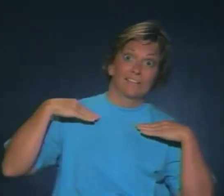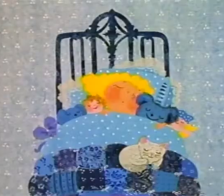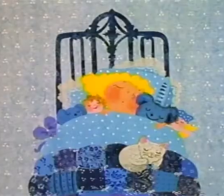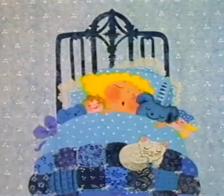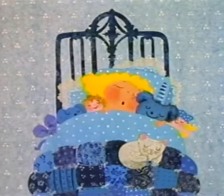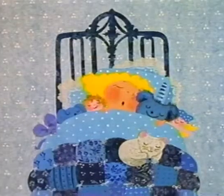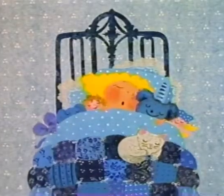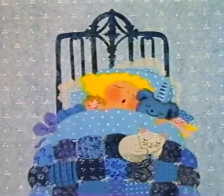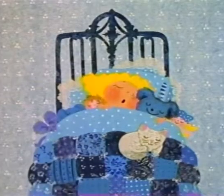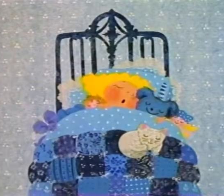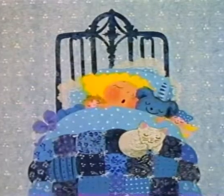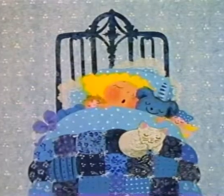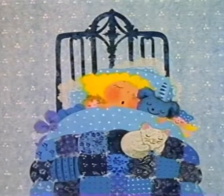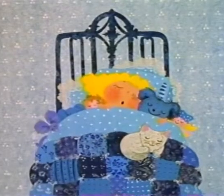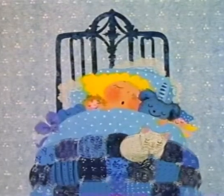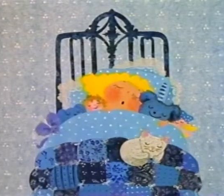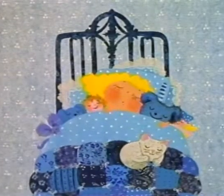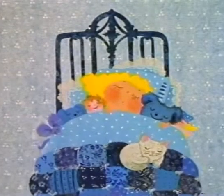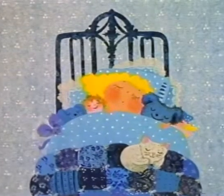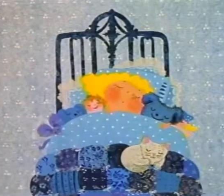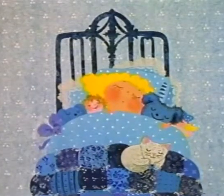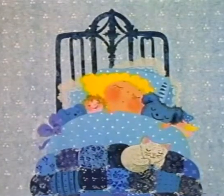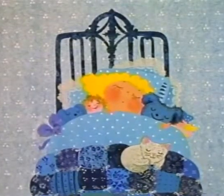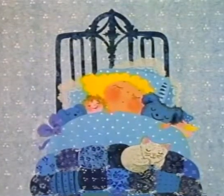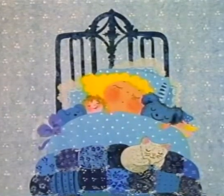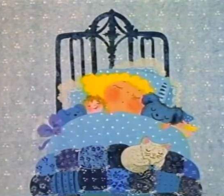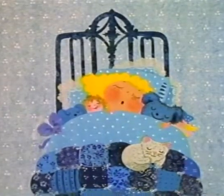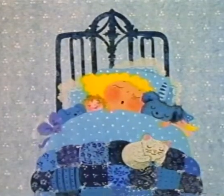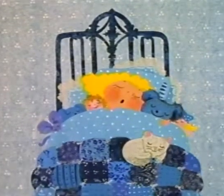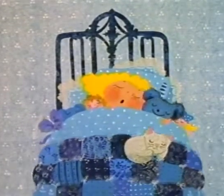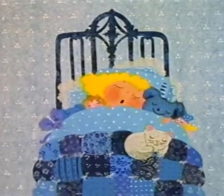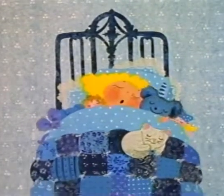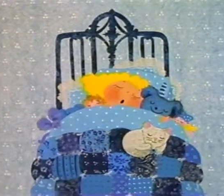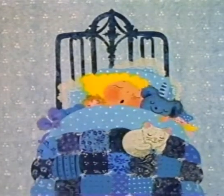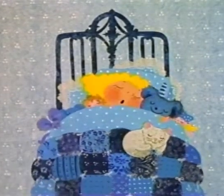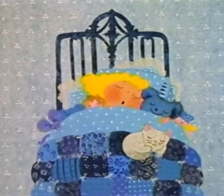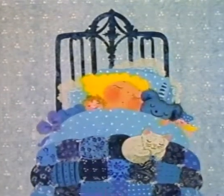Sue has a blue bed. Sue has blue blankets.